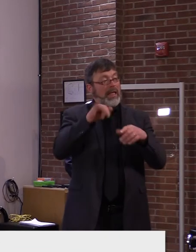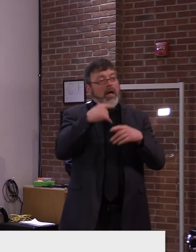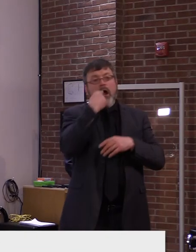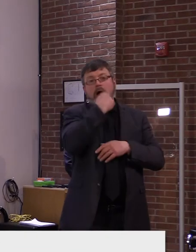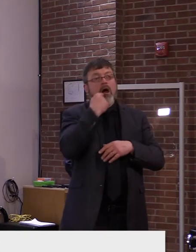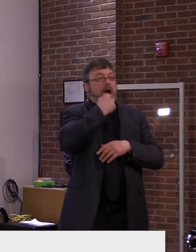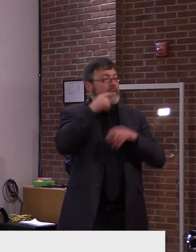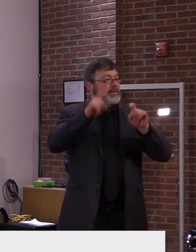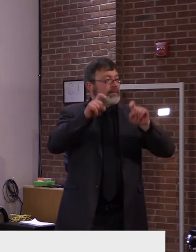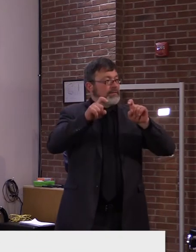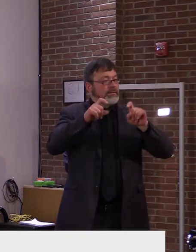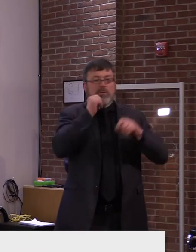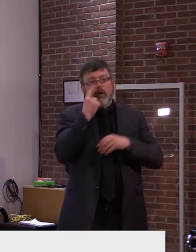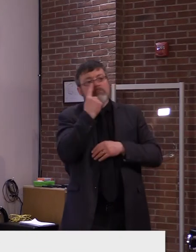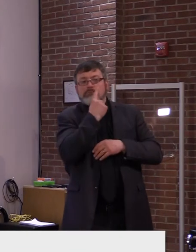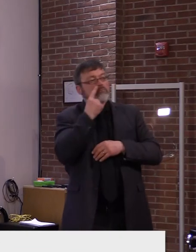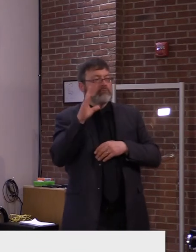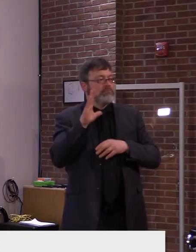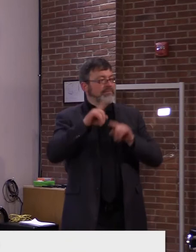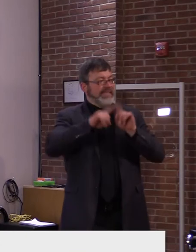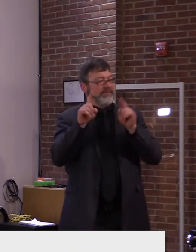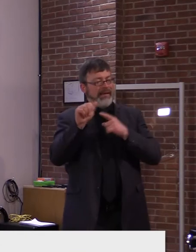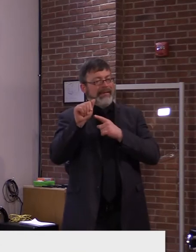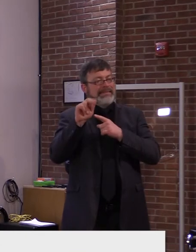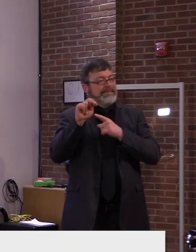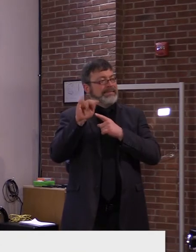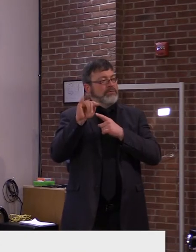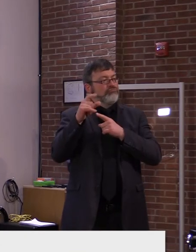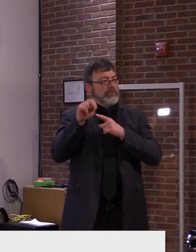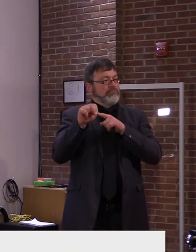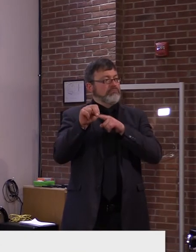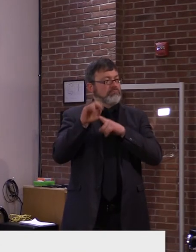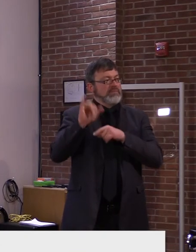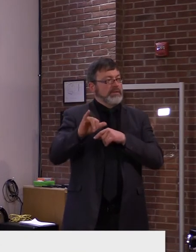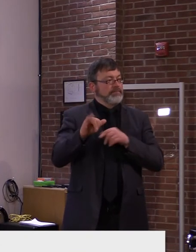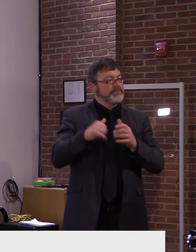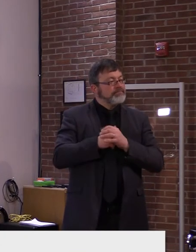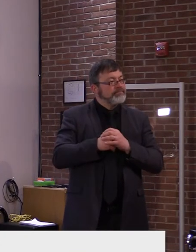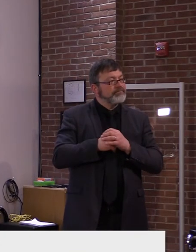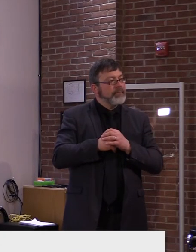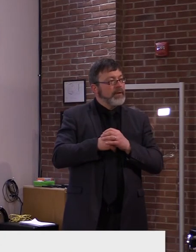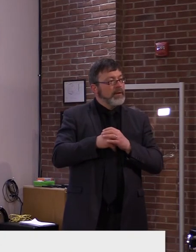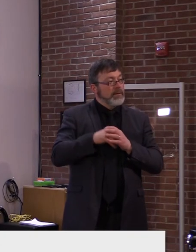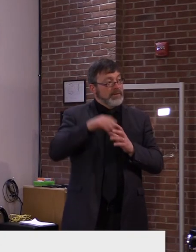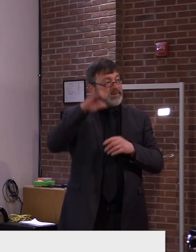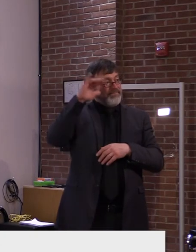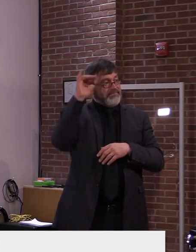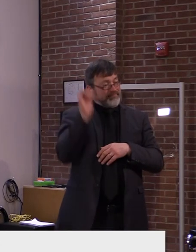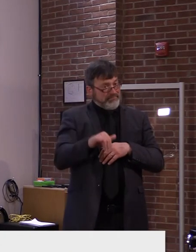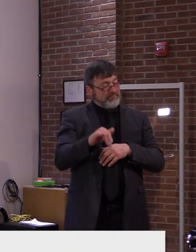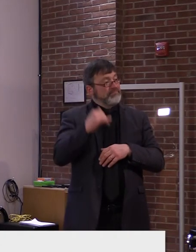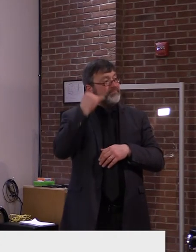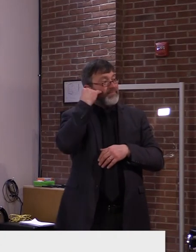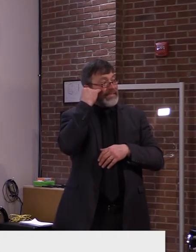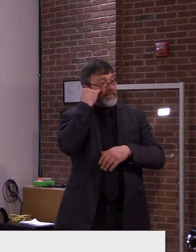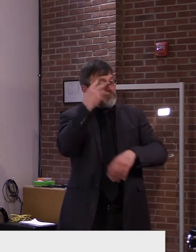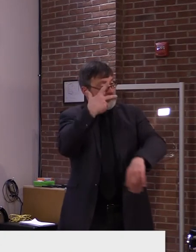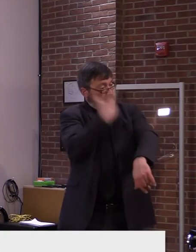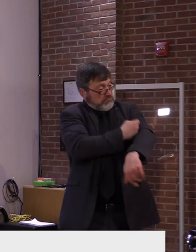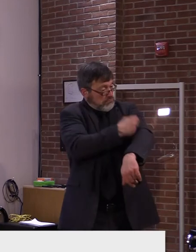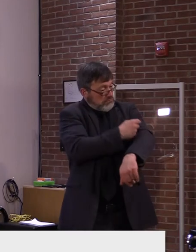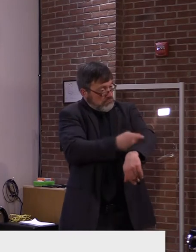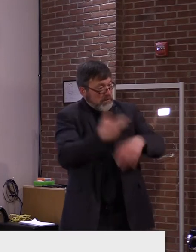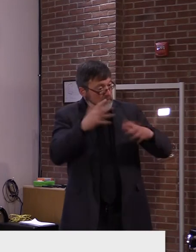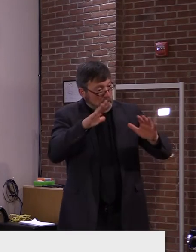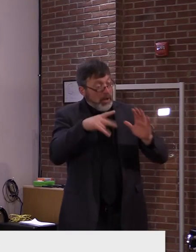been vaccinated might show up as positive on that. Uh, I could be wrong about it, but if that is the case,